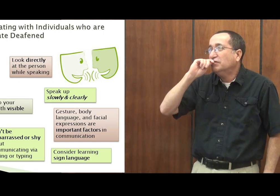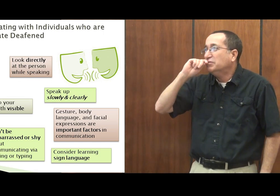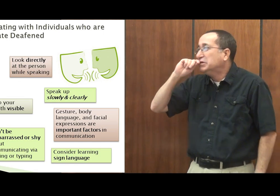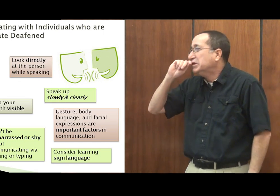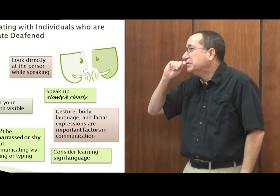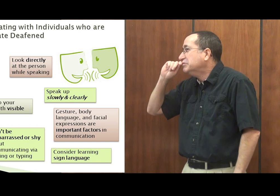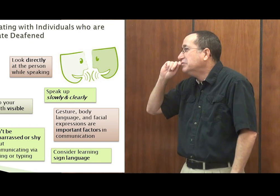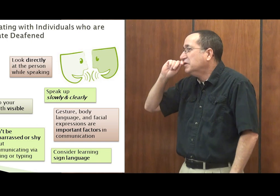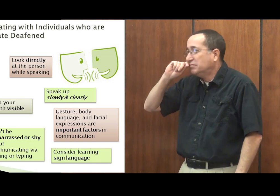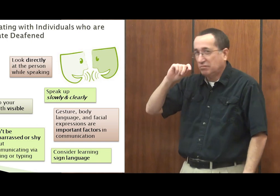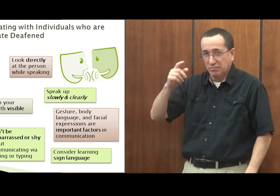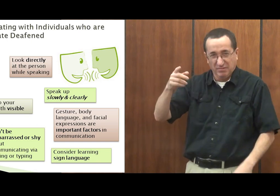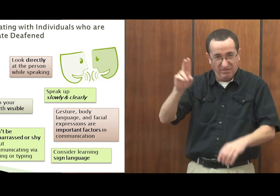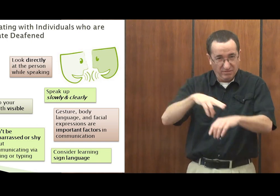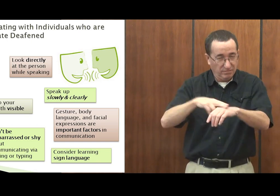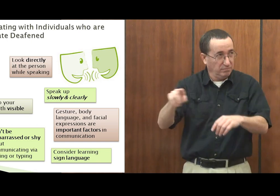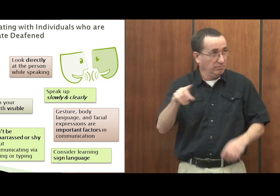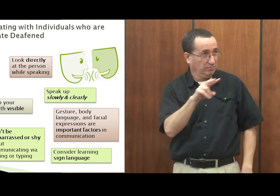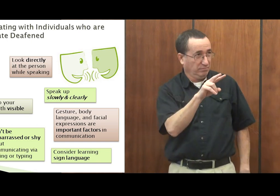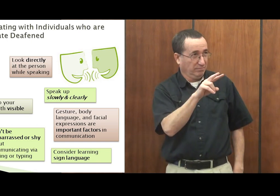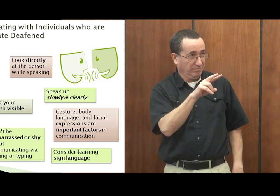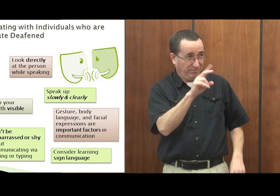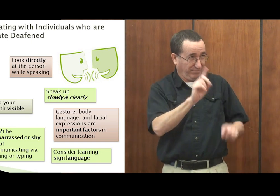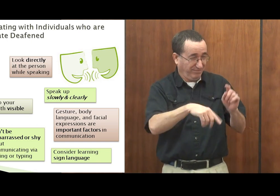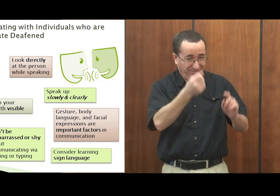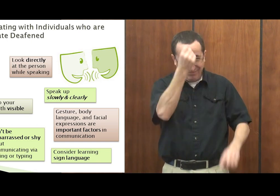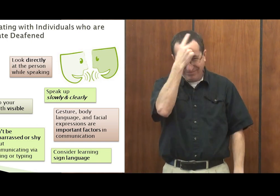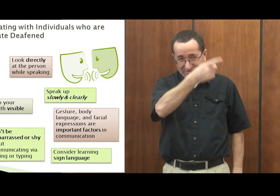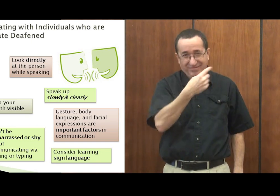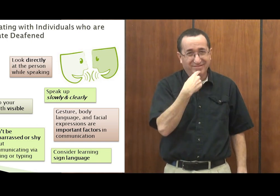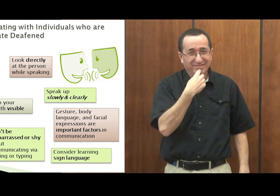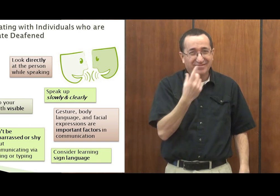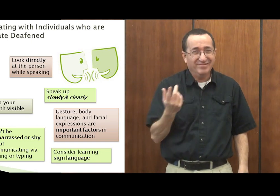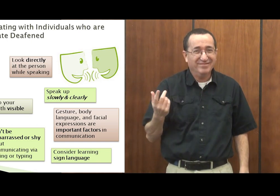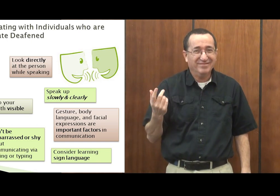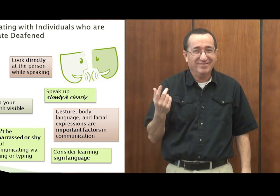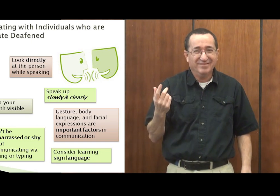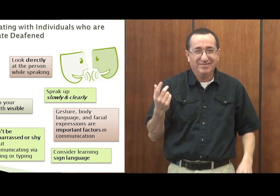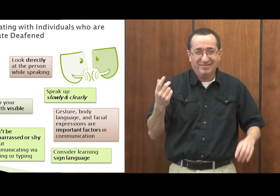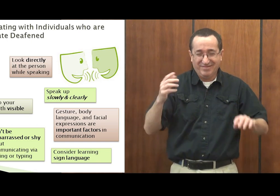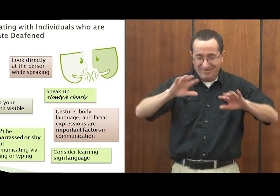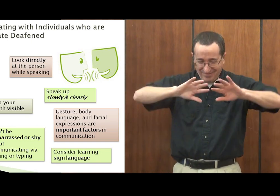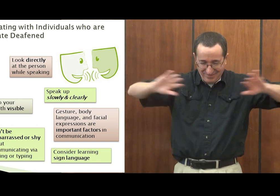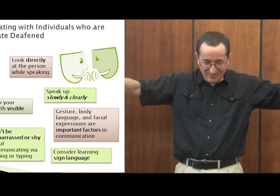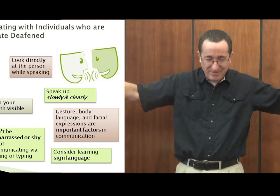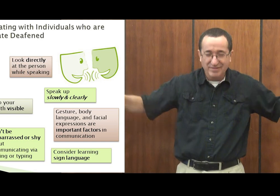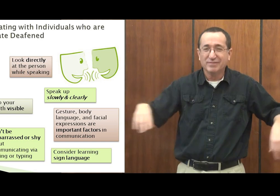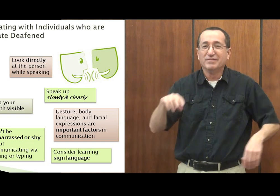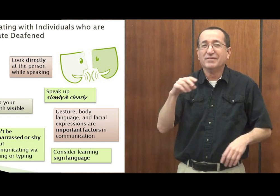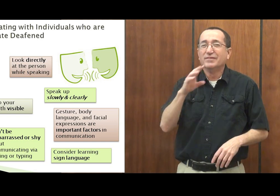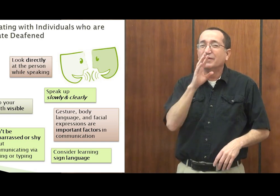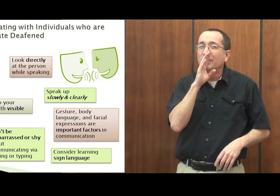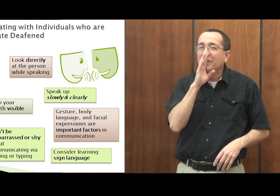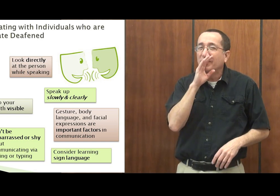not clear. Or if they're nervous and chewing on a pencil, that's in the mouth. Clear